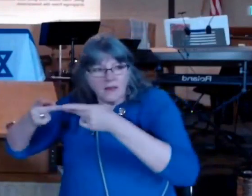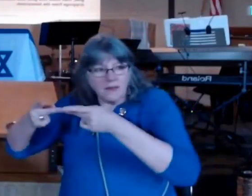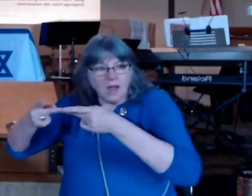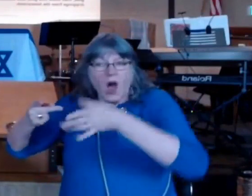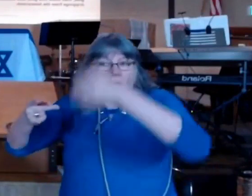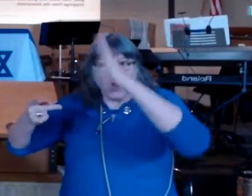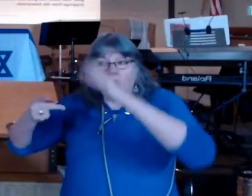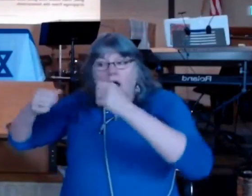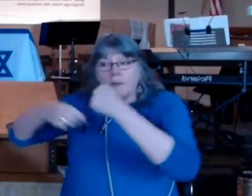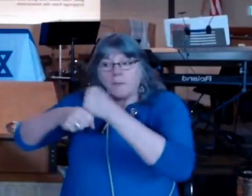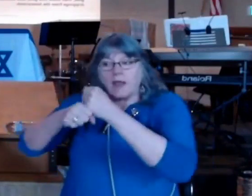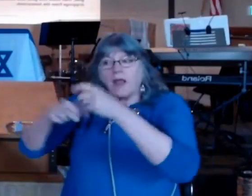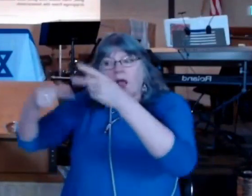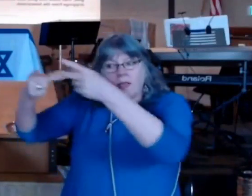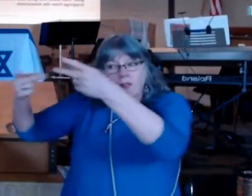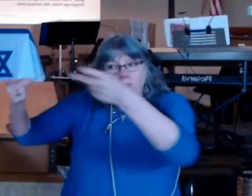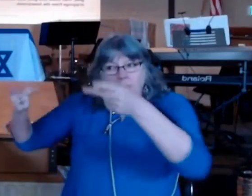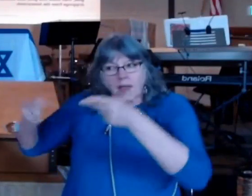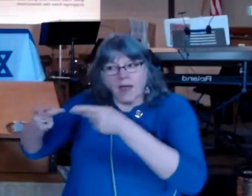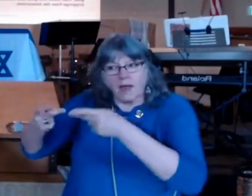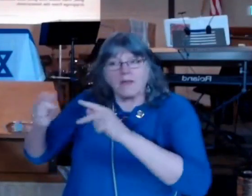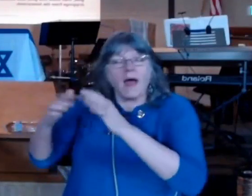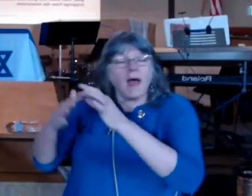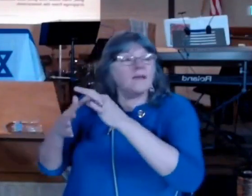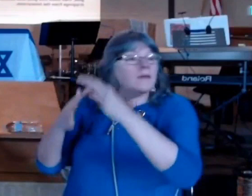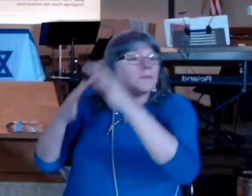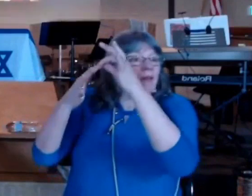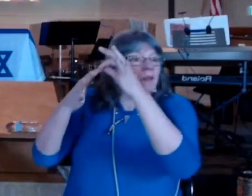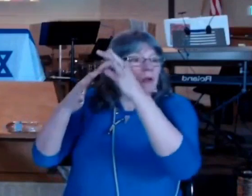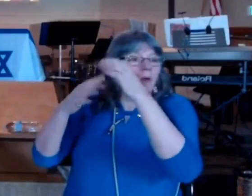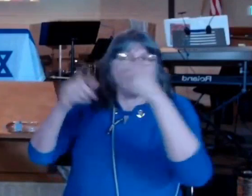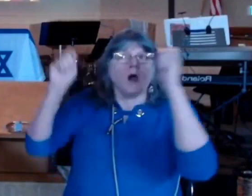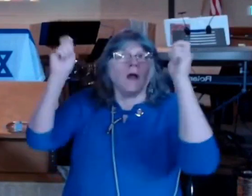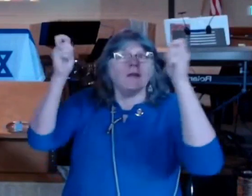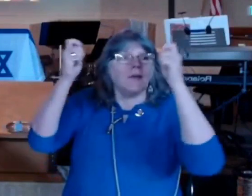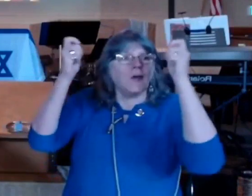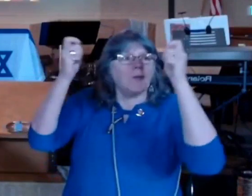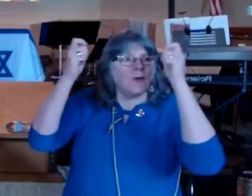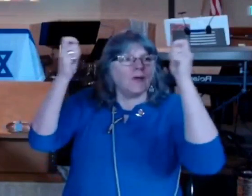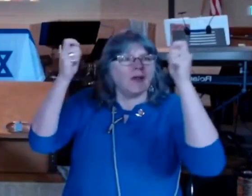or whatever else in fact we are dusty